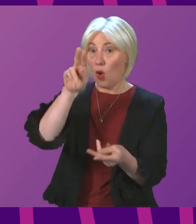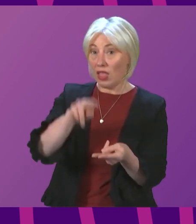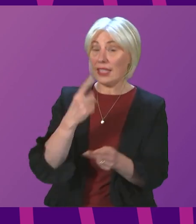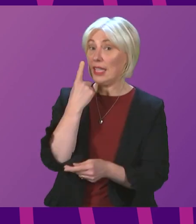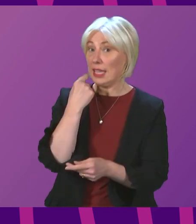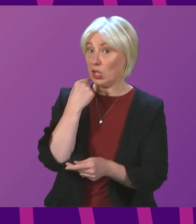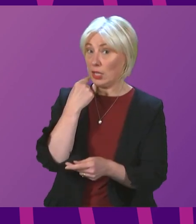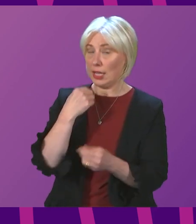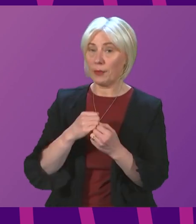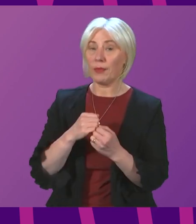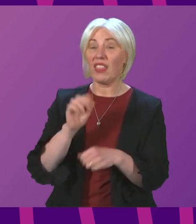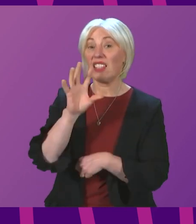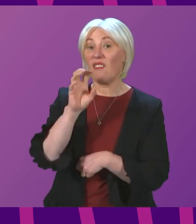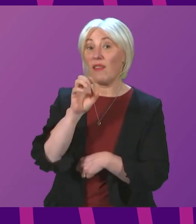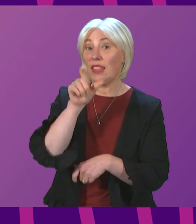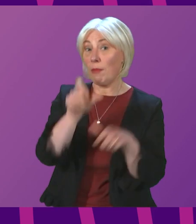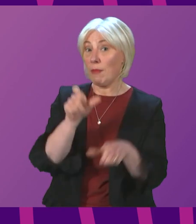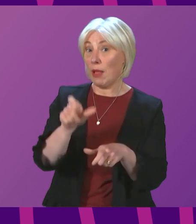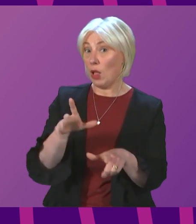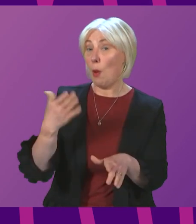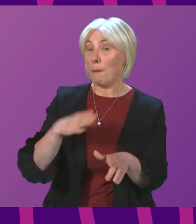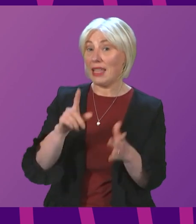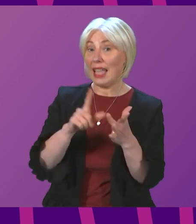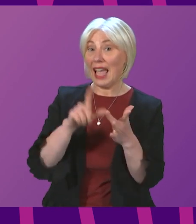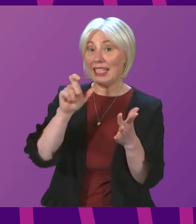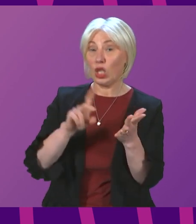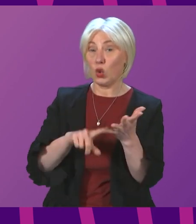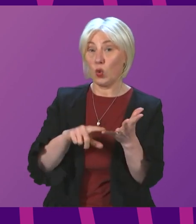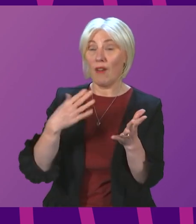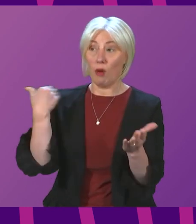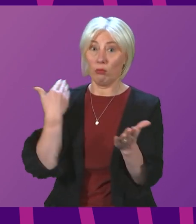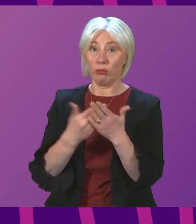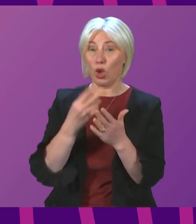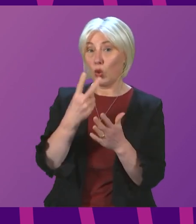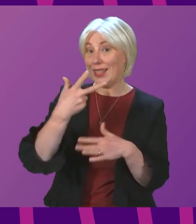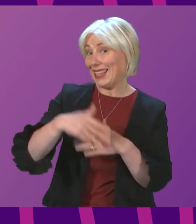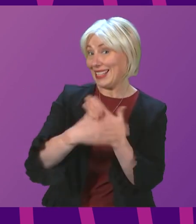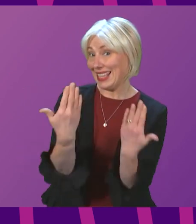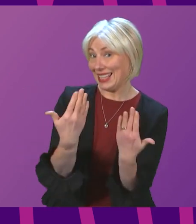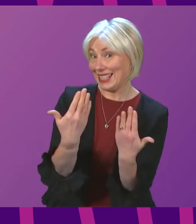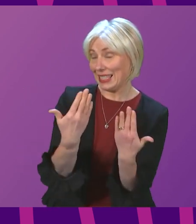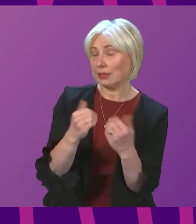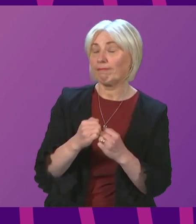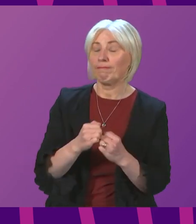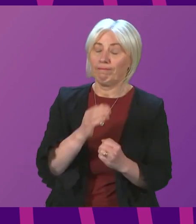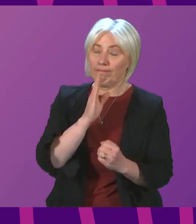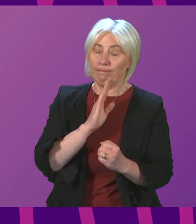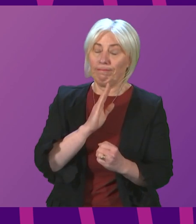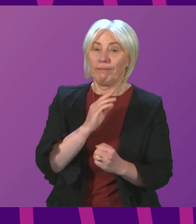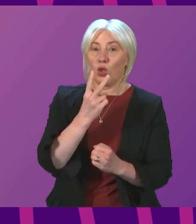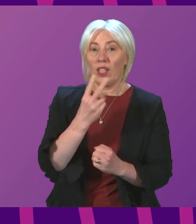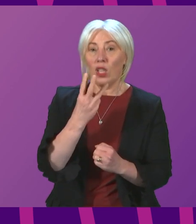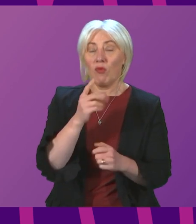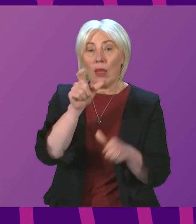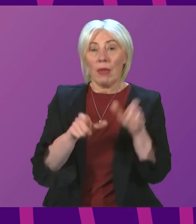This figure includes 15 patients who have been in ICU for more than 28 days. Sadly, further 23